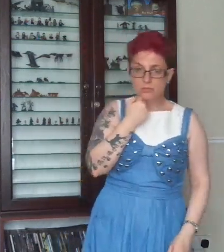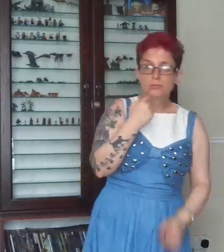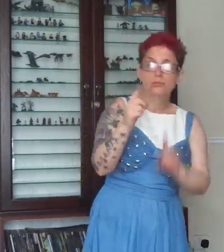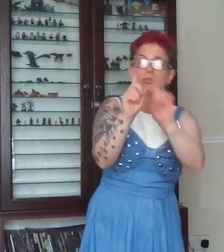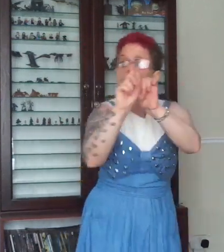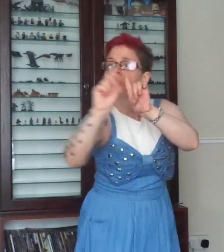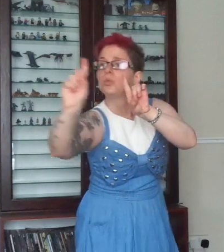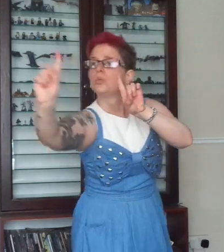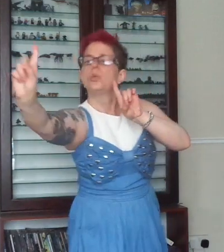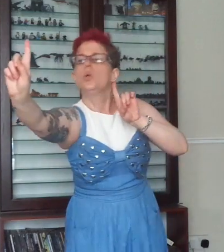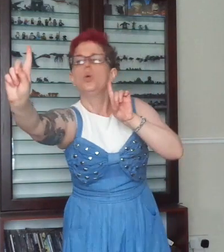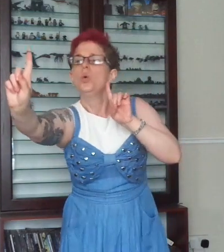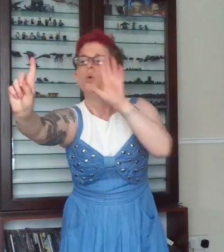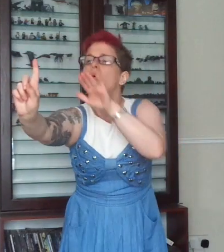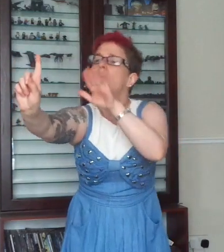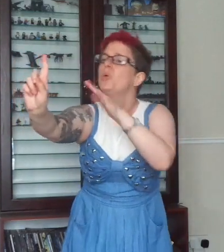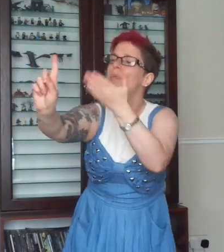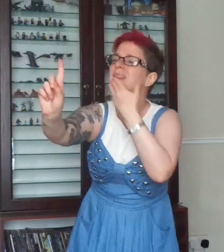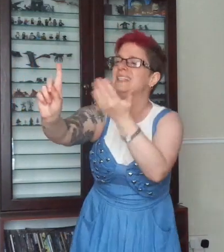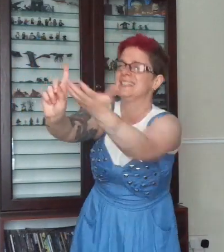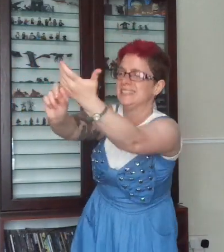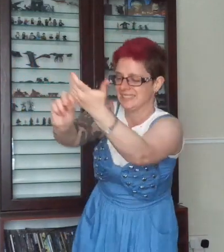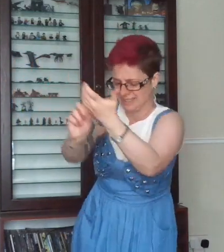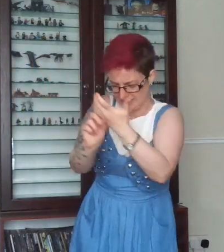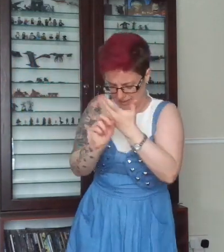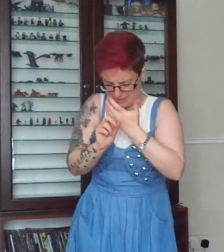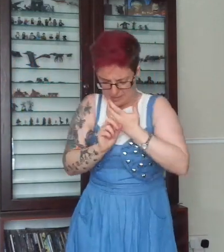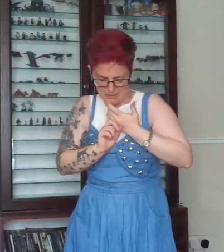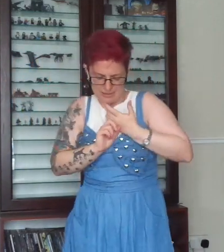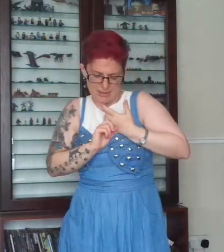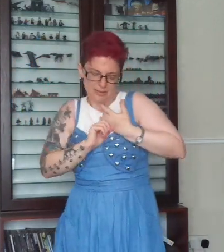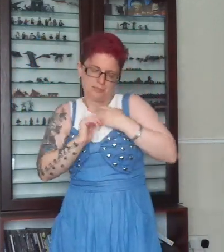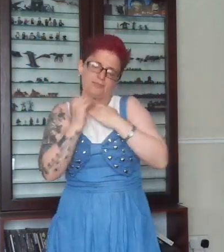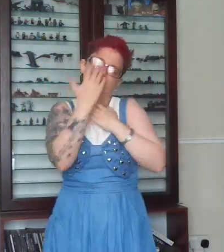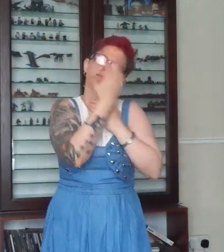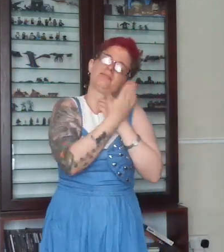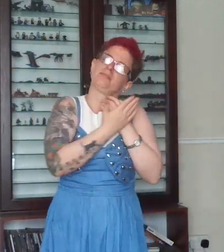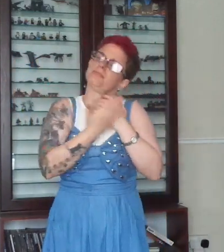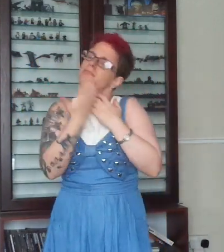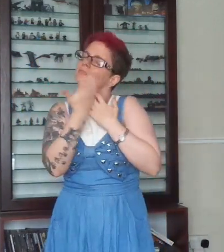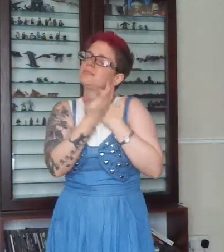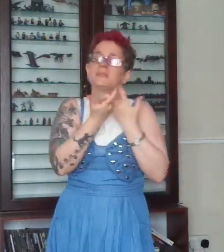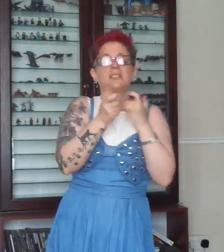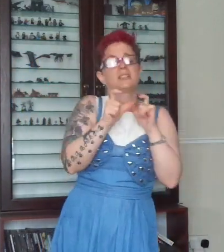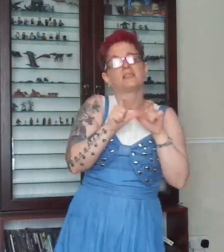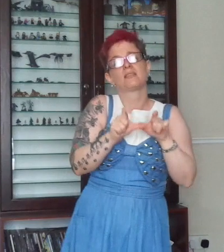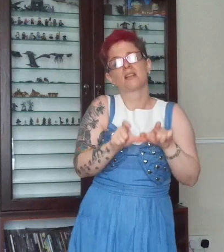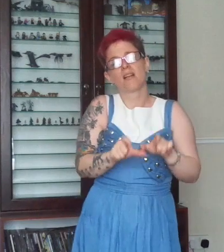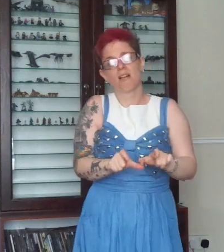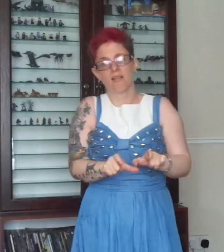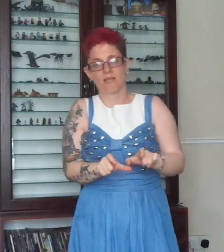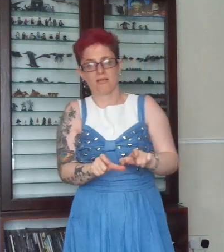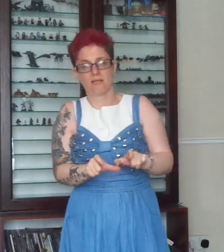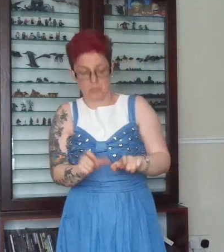I don't wanna say goodnight But I still see you in the morning,